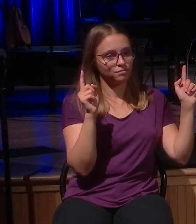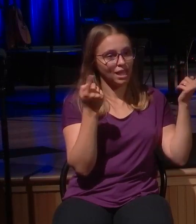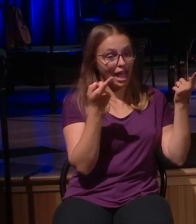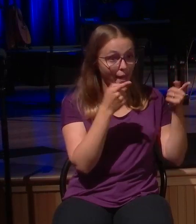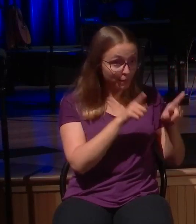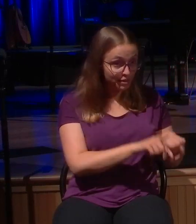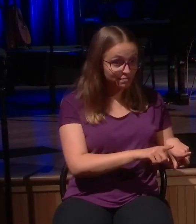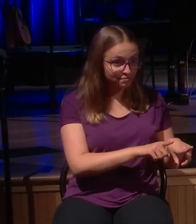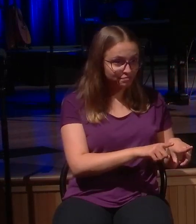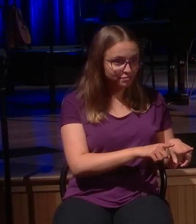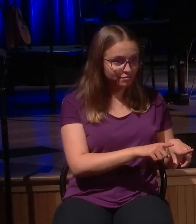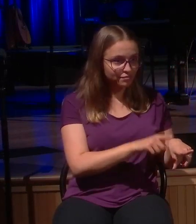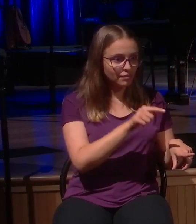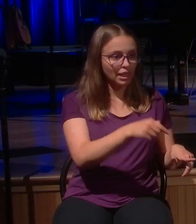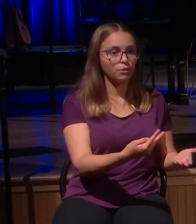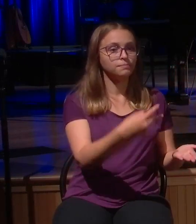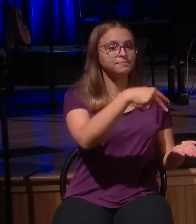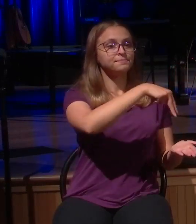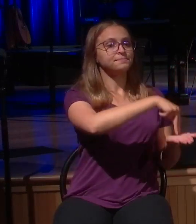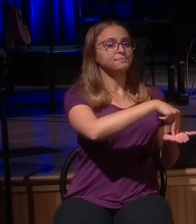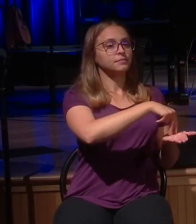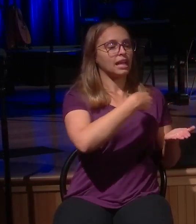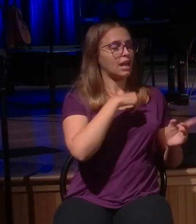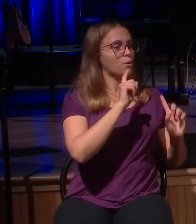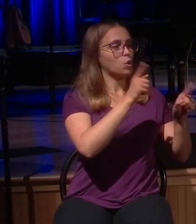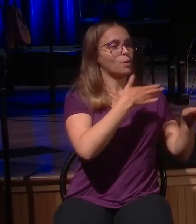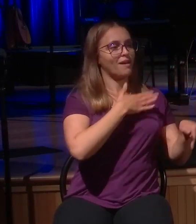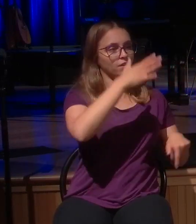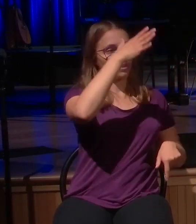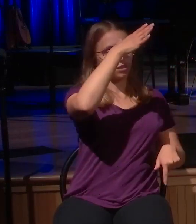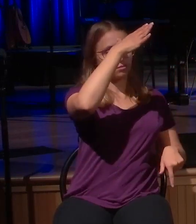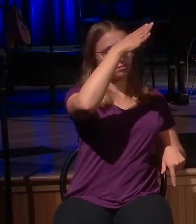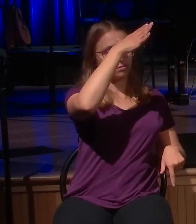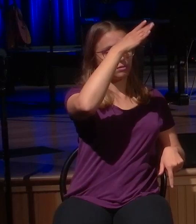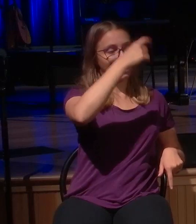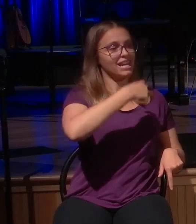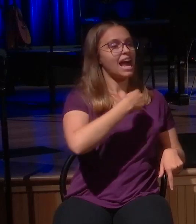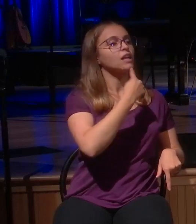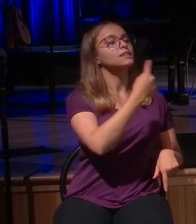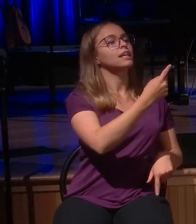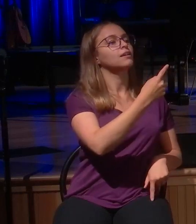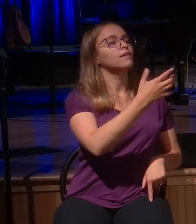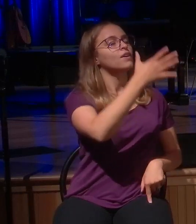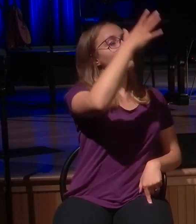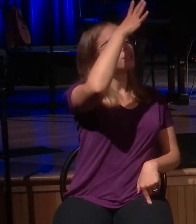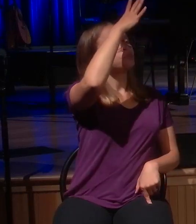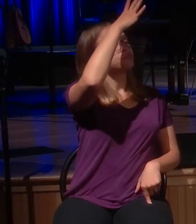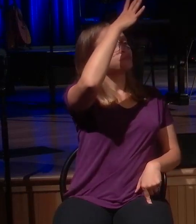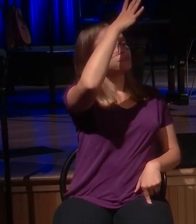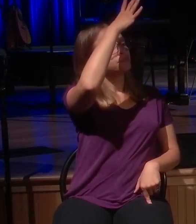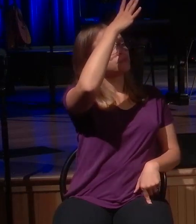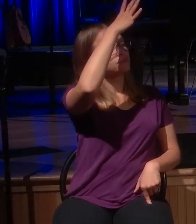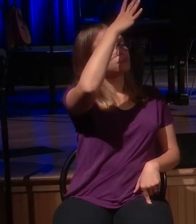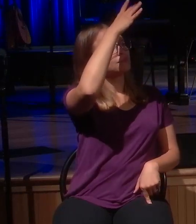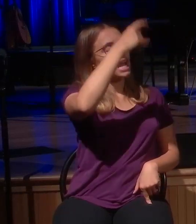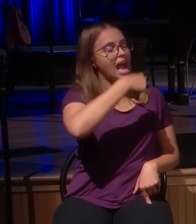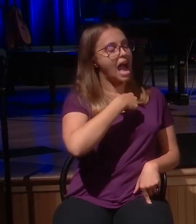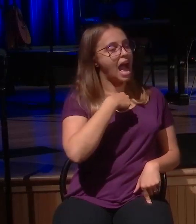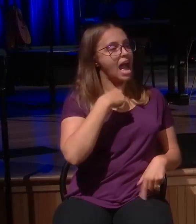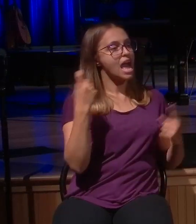and go to my father, and I'll say to him, Father, I have sinned against heaven